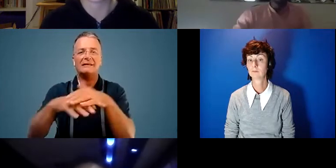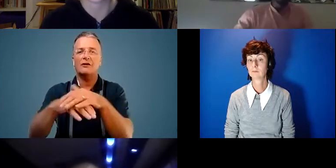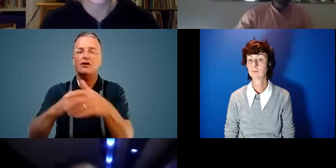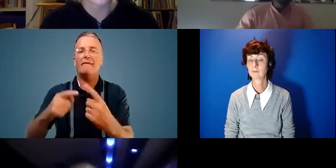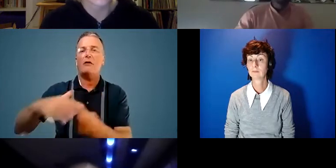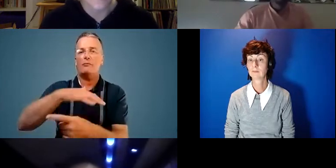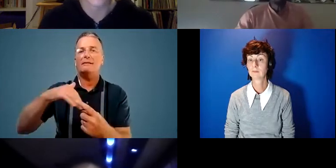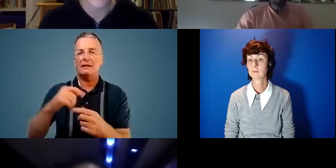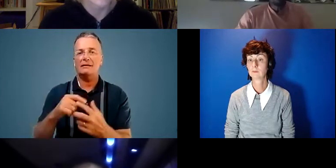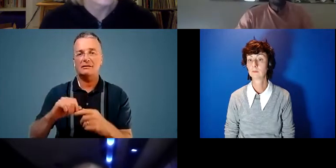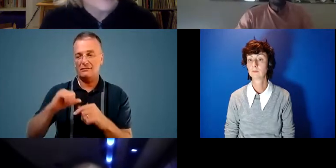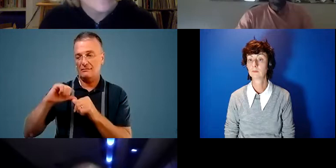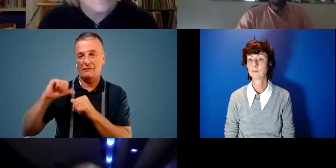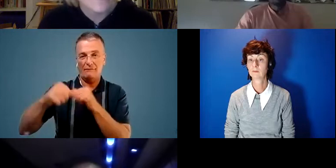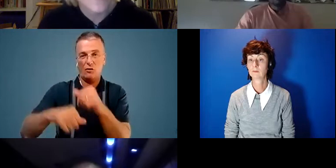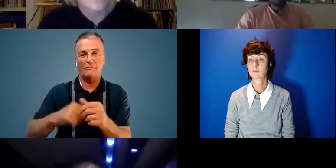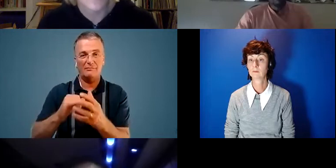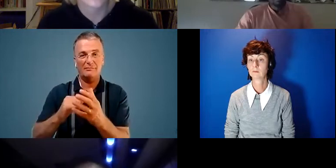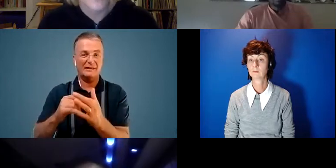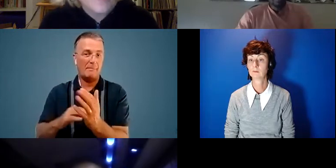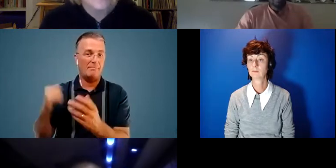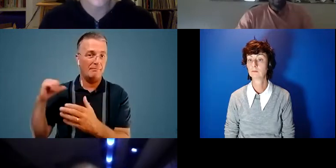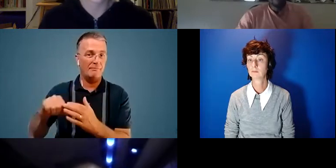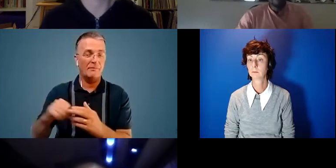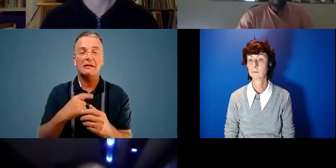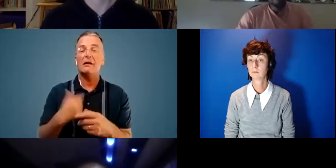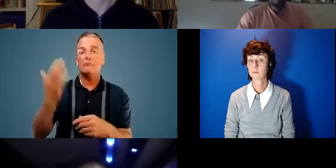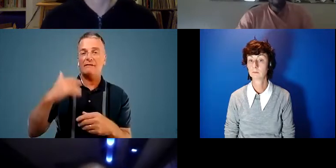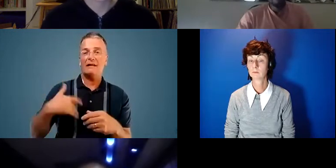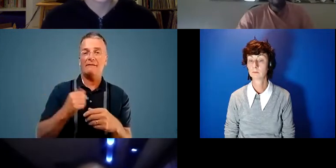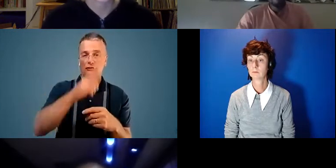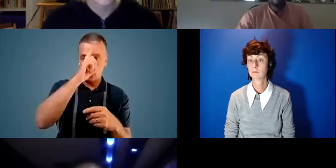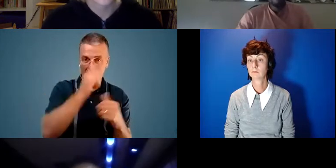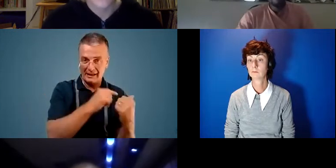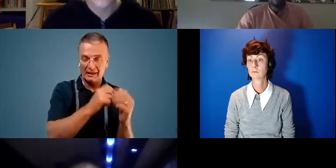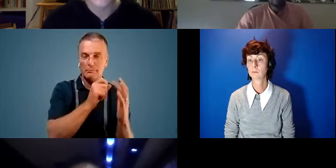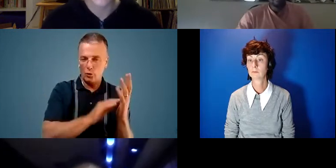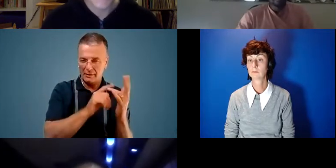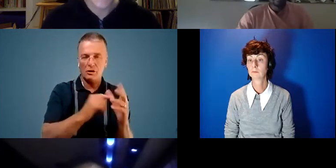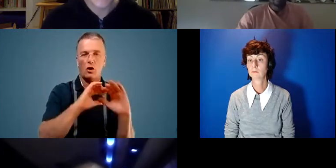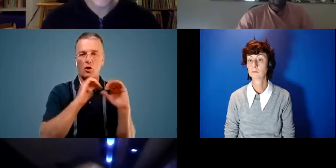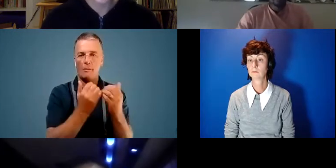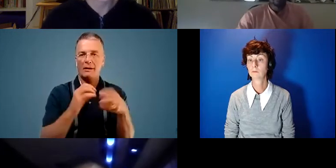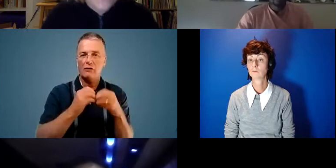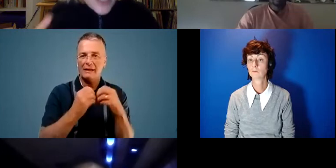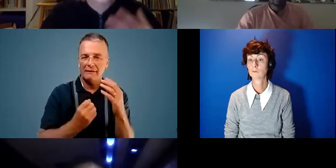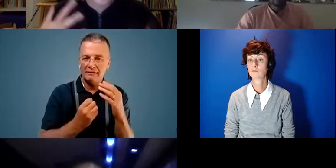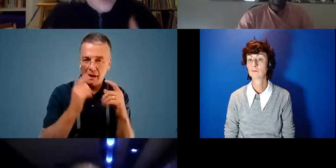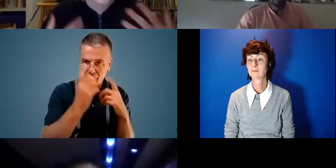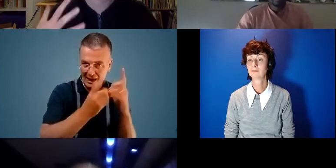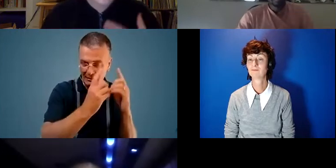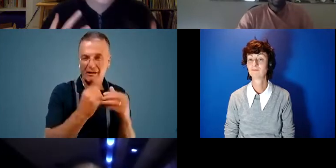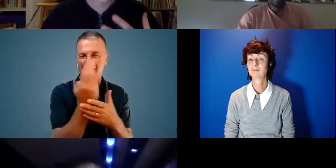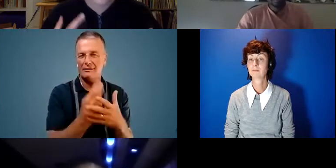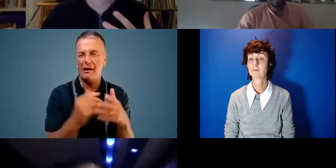in following years in STEM. She previously lived in Germany as Puma's global creative director and design intern, shifting their